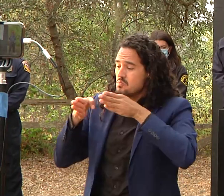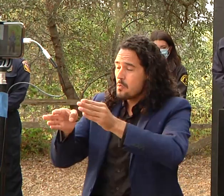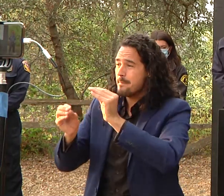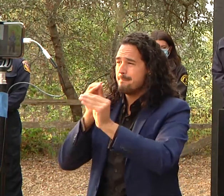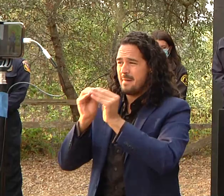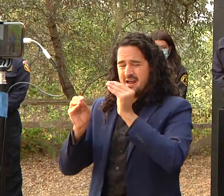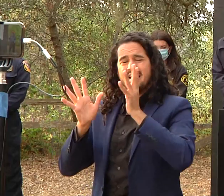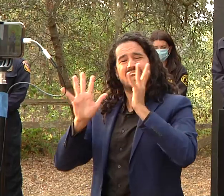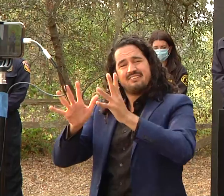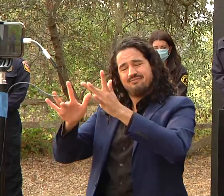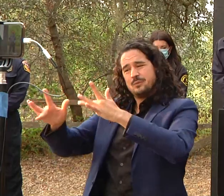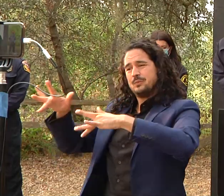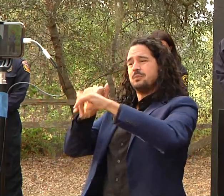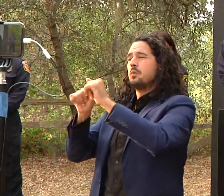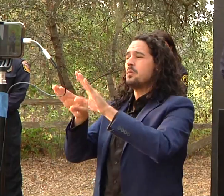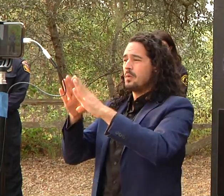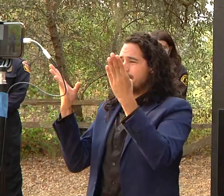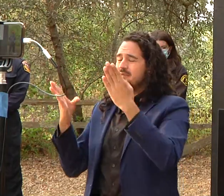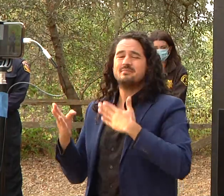that's all i have thank you